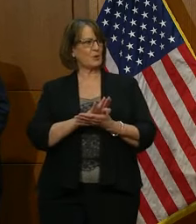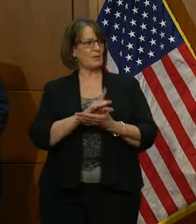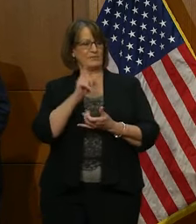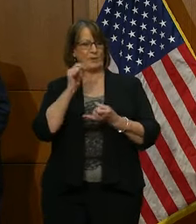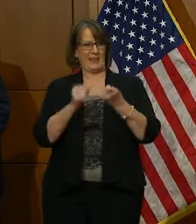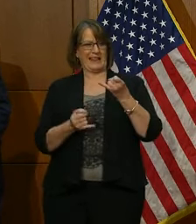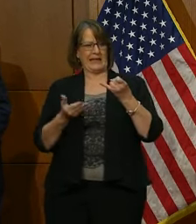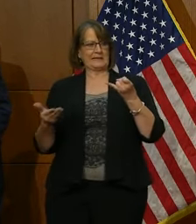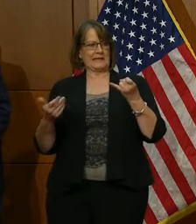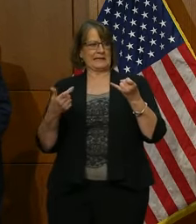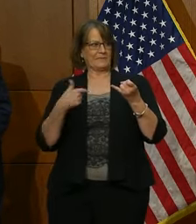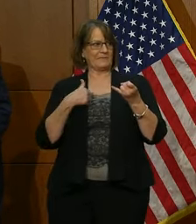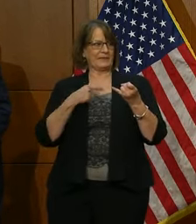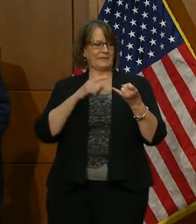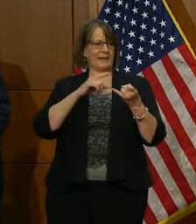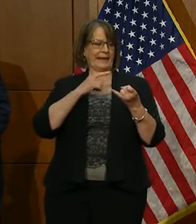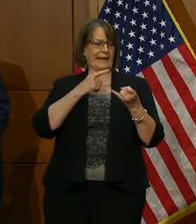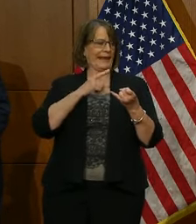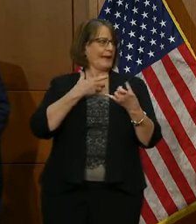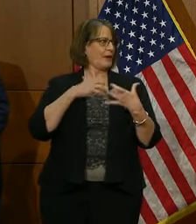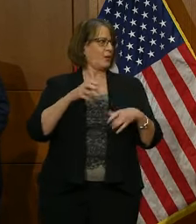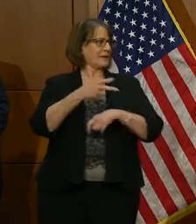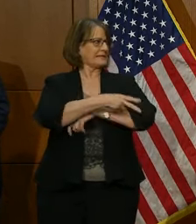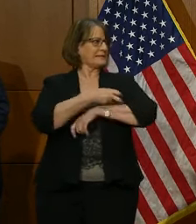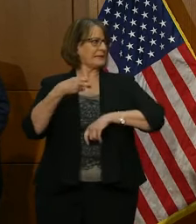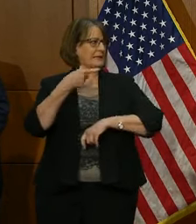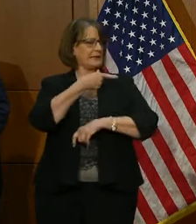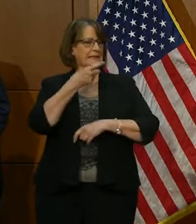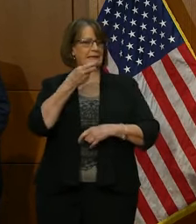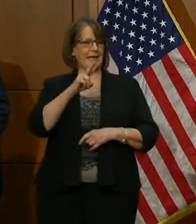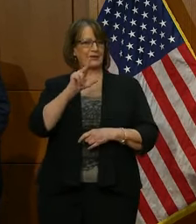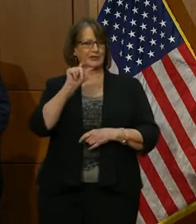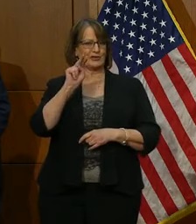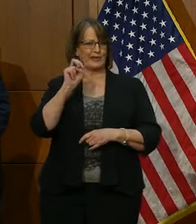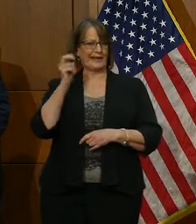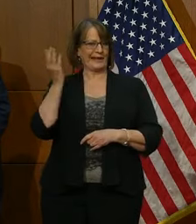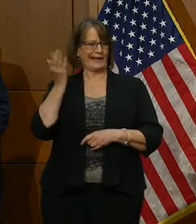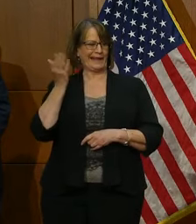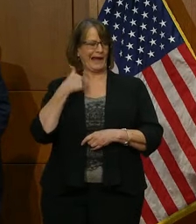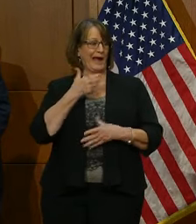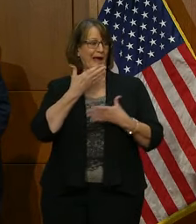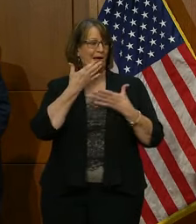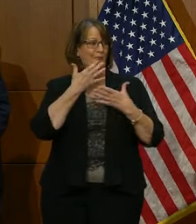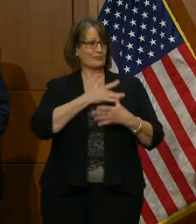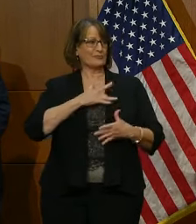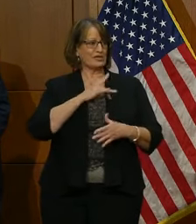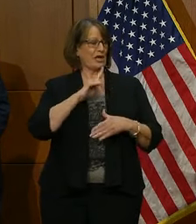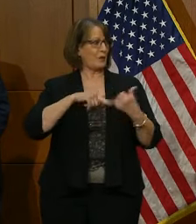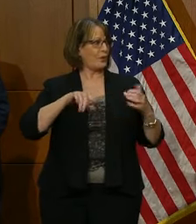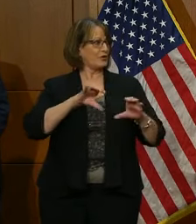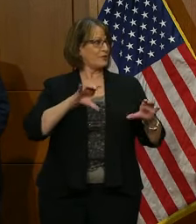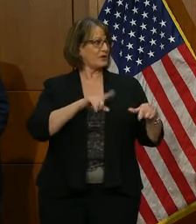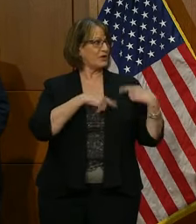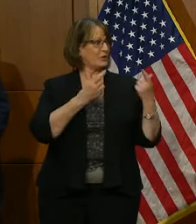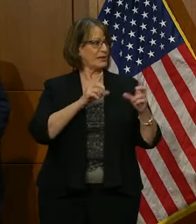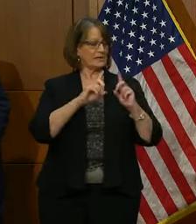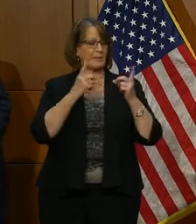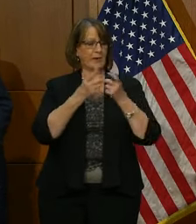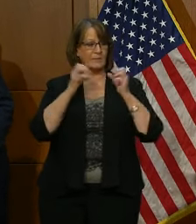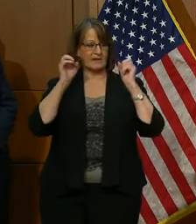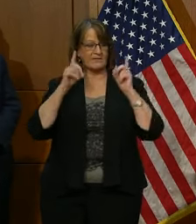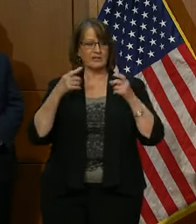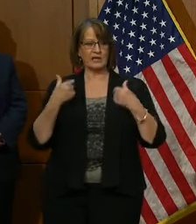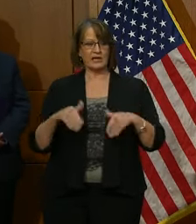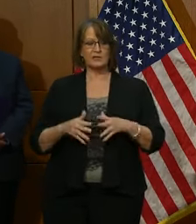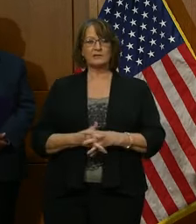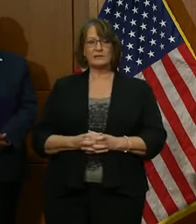I don't mean to be stealing all of Dr. Lane's thunder. And, by the way, I appreciate all that you all have been doing in the Department of Education.